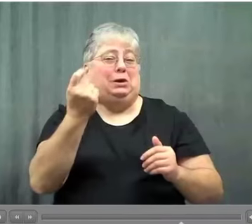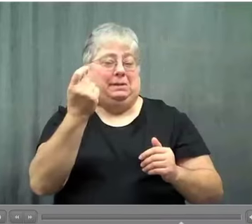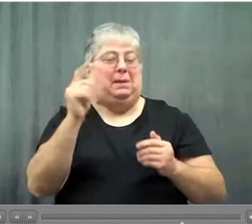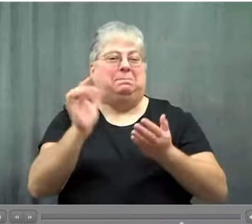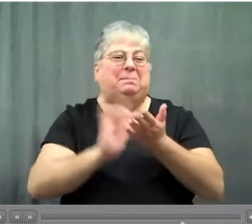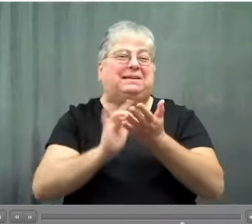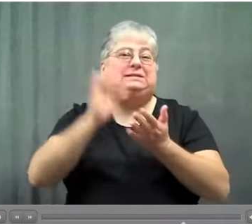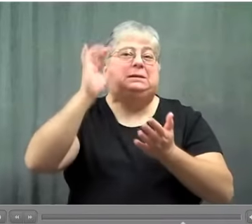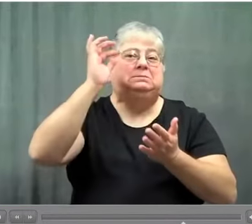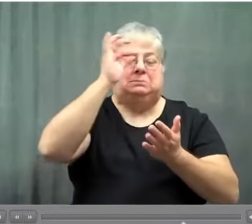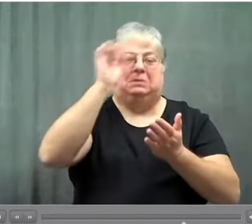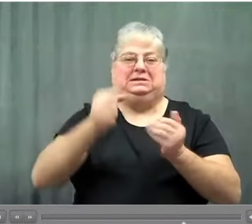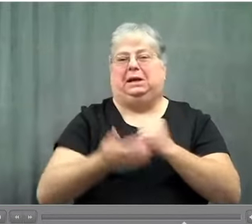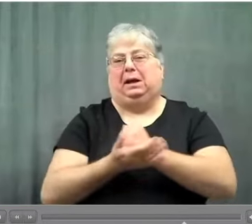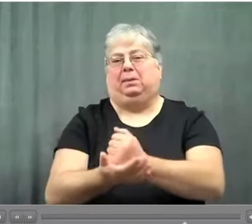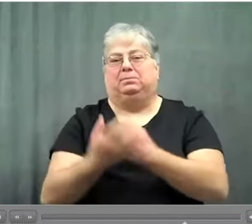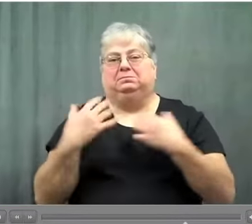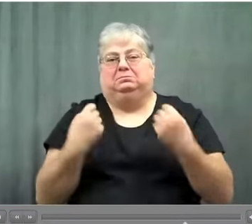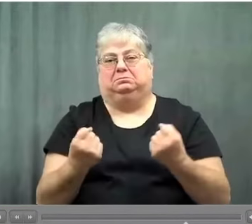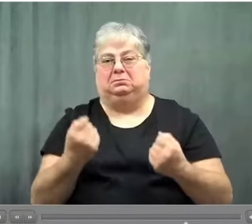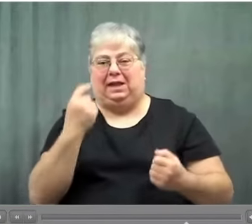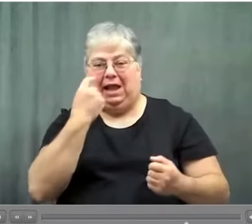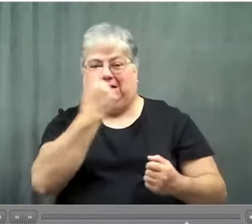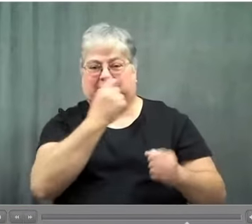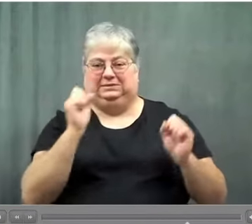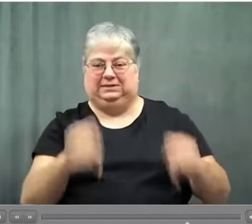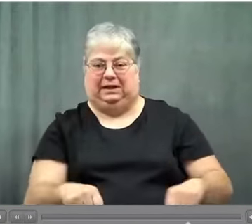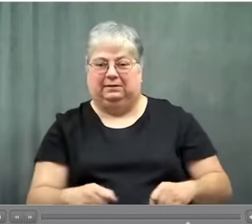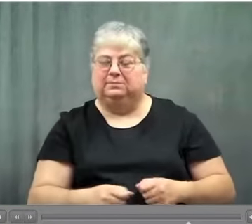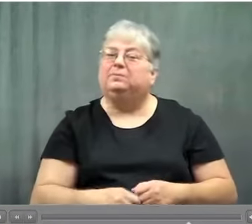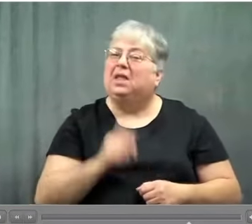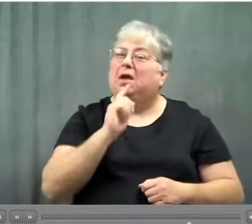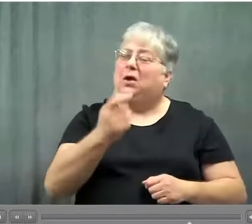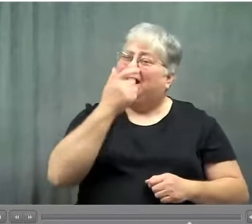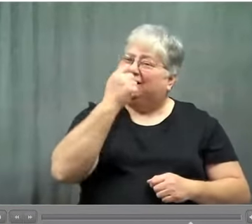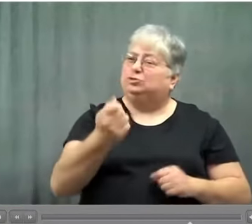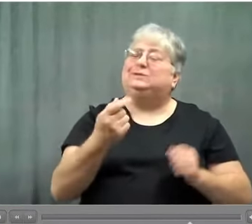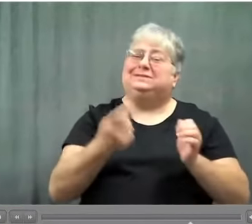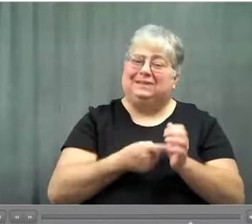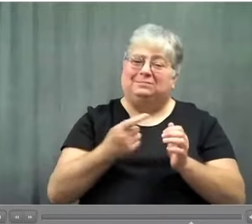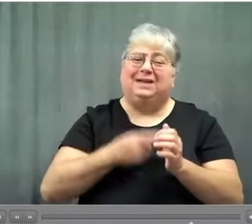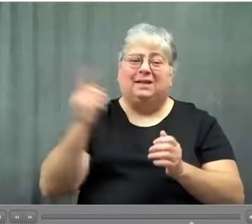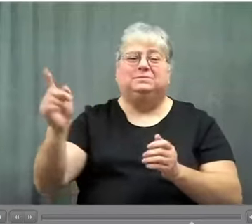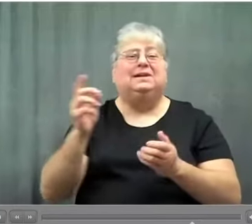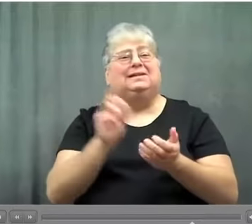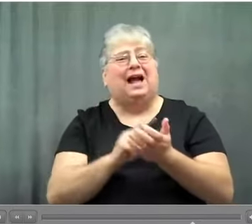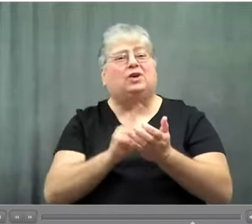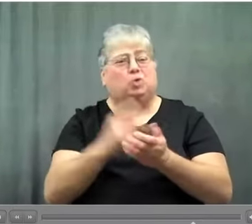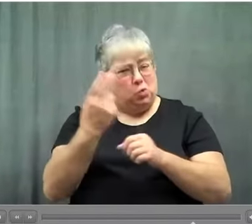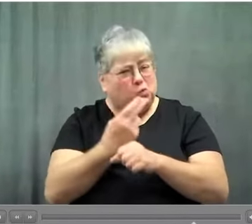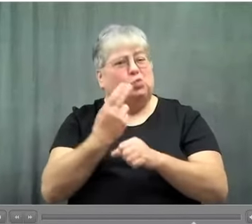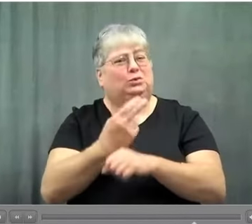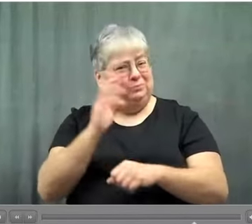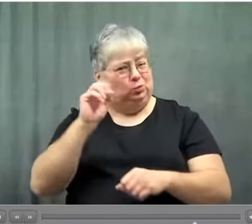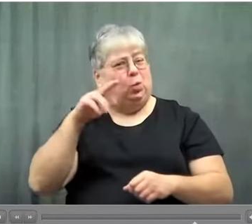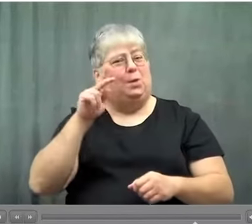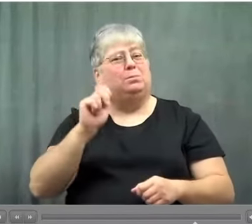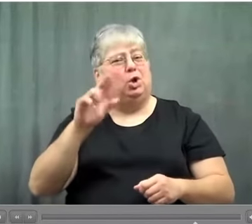eyelashes will grow up grow back and they put medicine in her eyes so it would help a little bit but it burned a little bit.